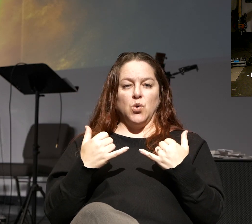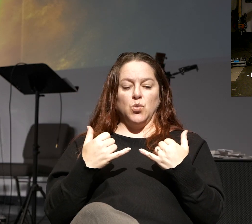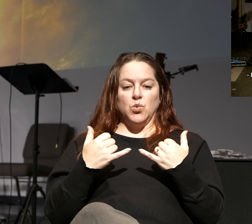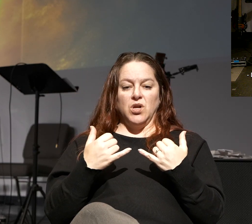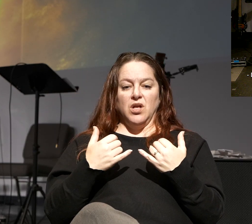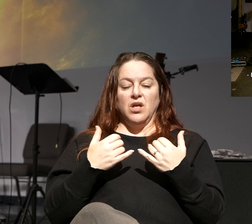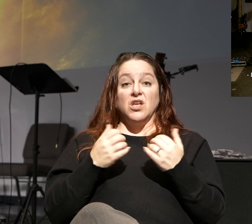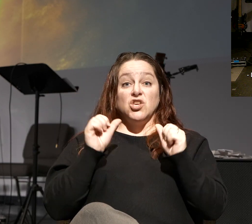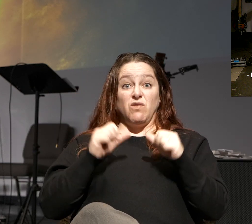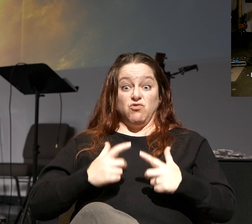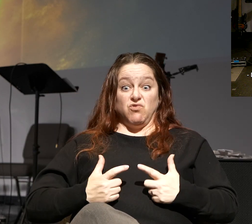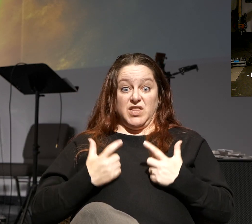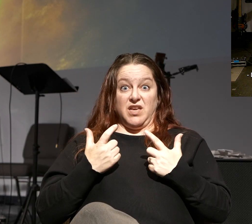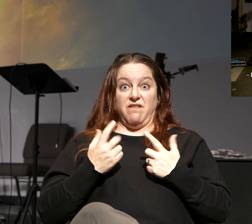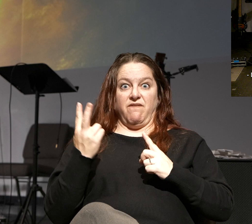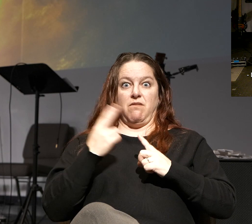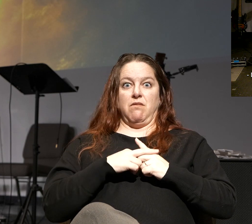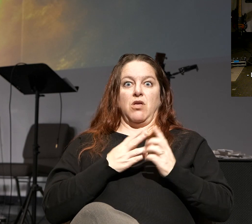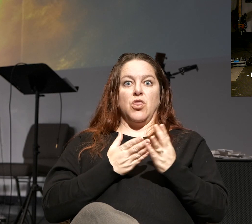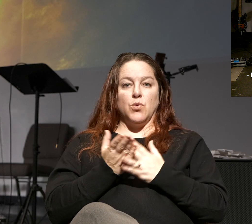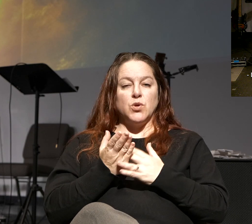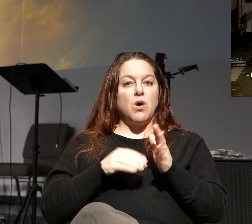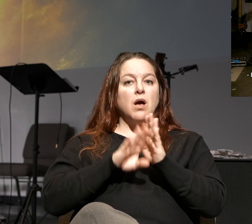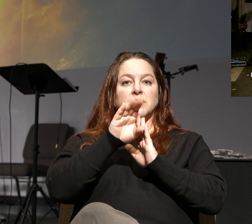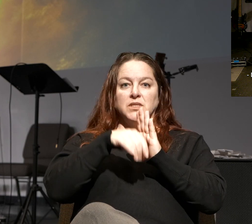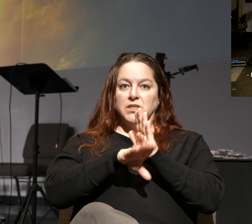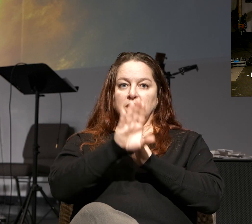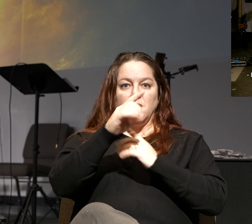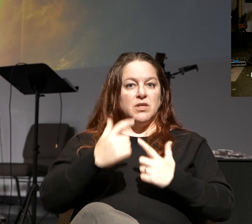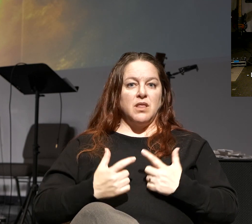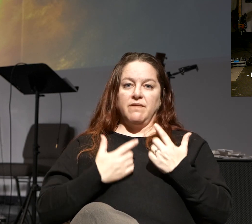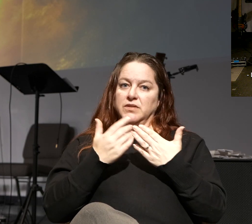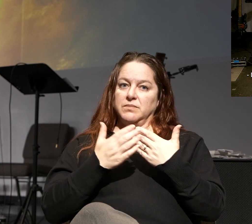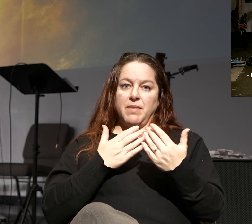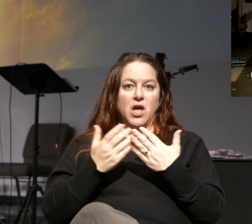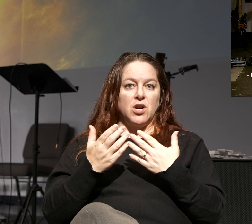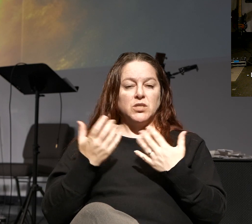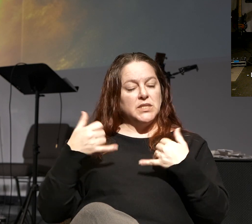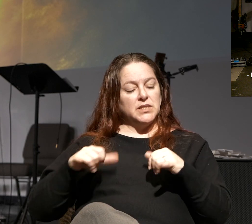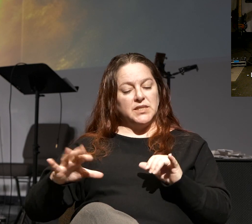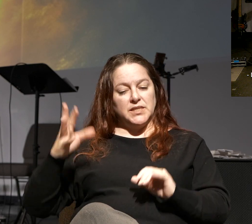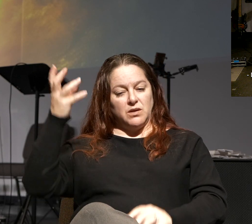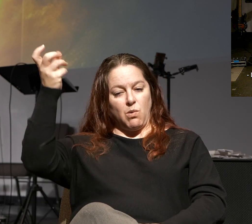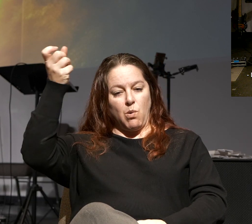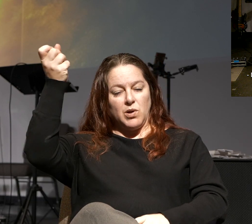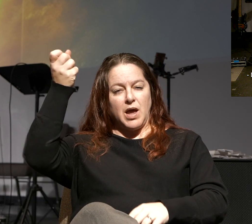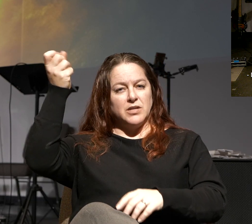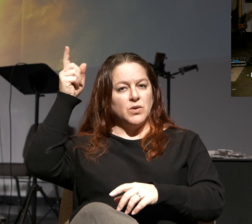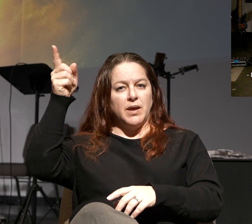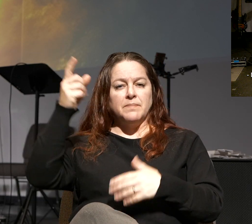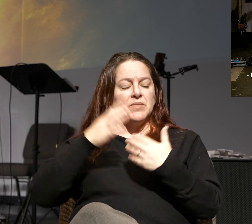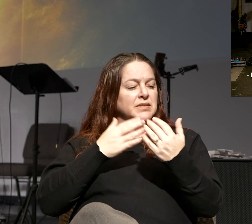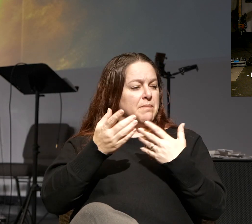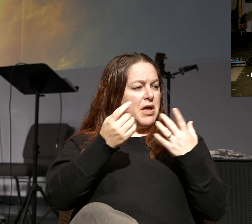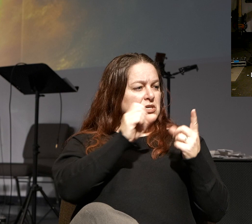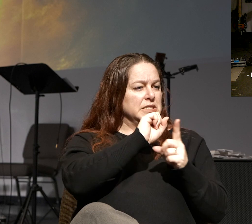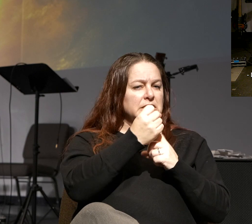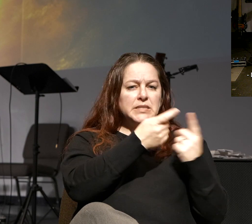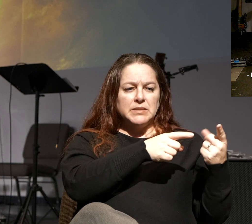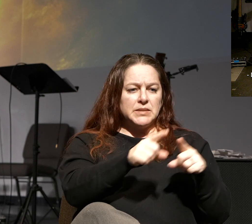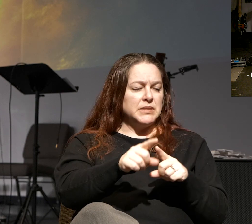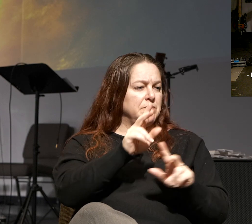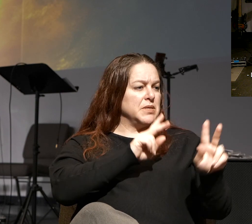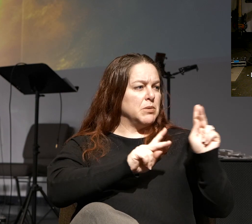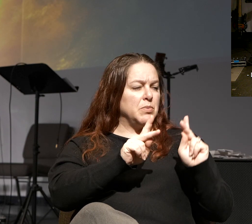through your ups and downs of life. That's what He's saying. And you're going to cling to Him regardless of the circumstances, people, things,